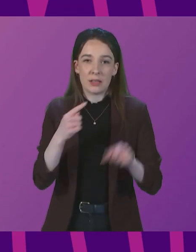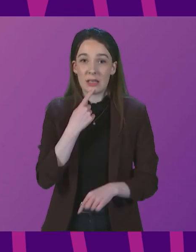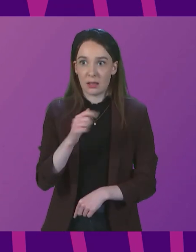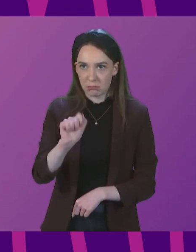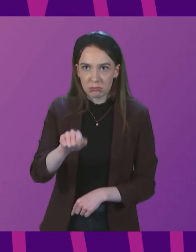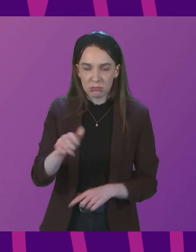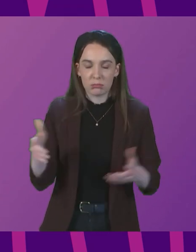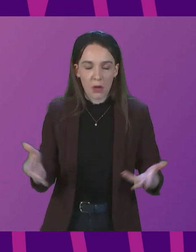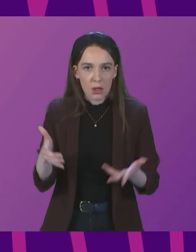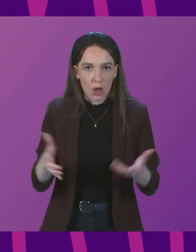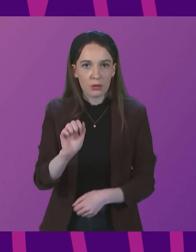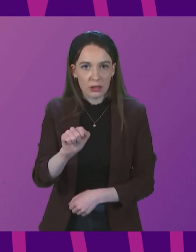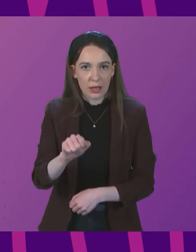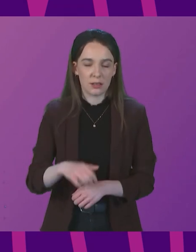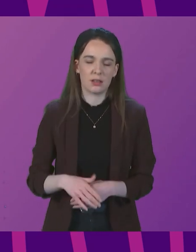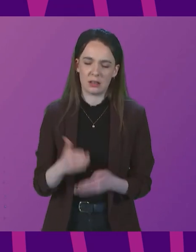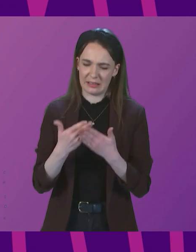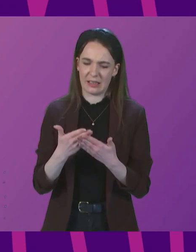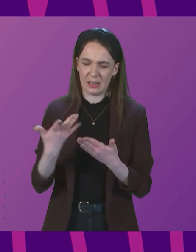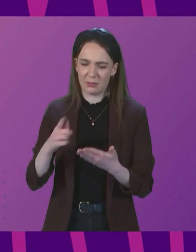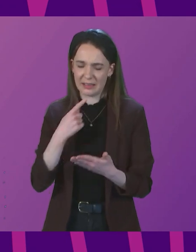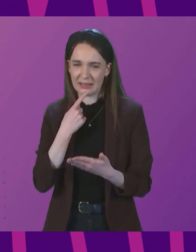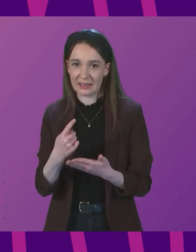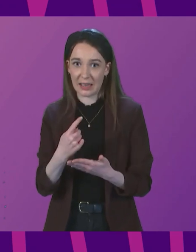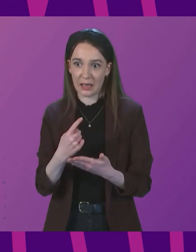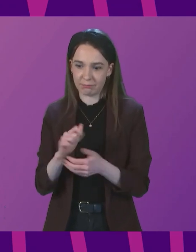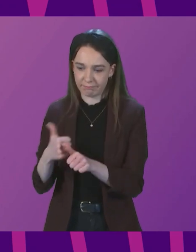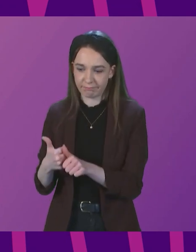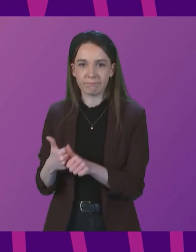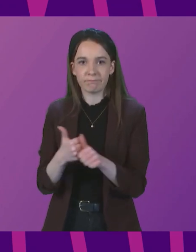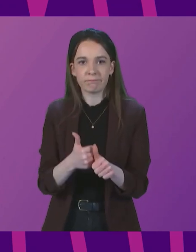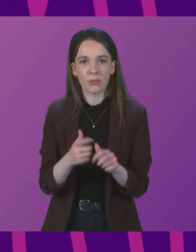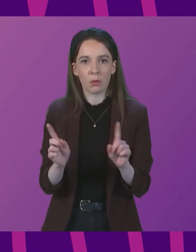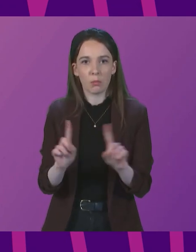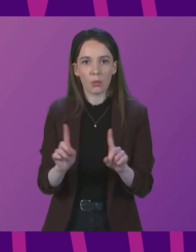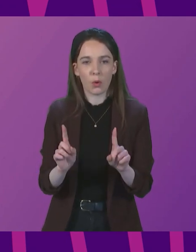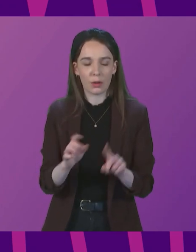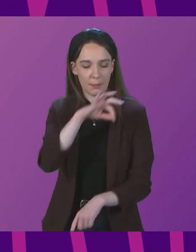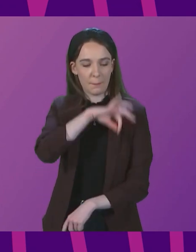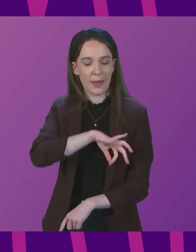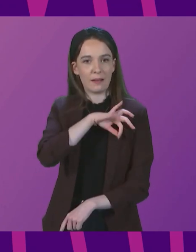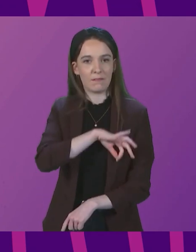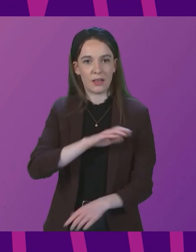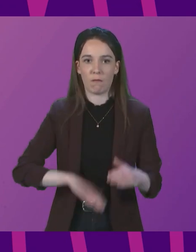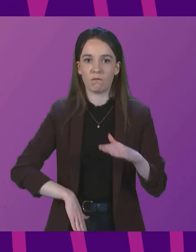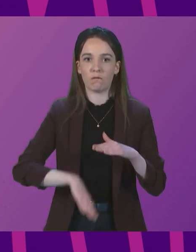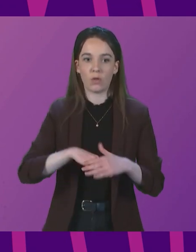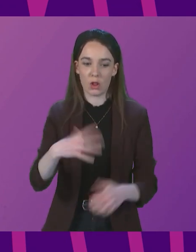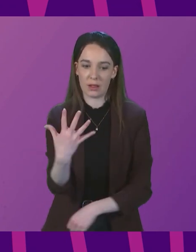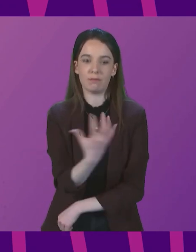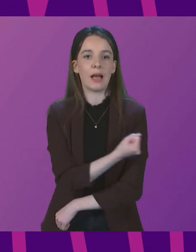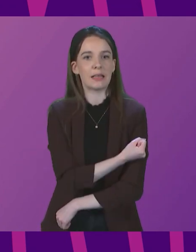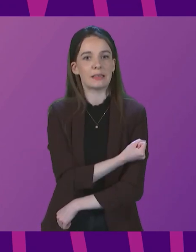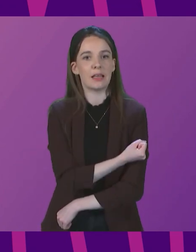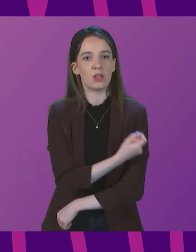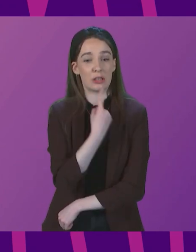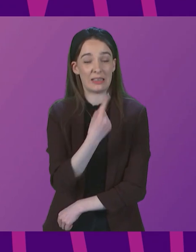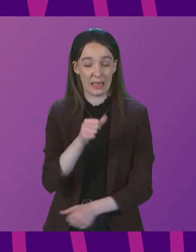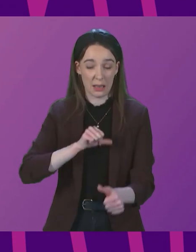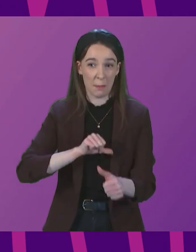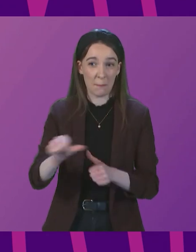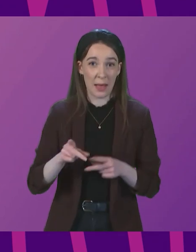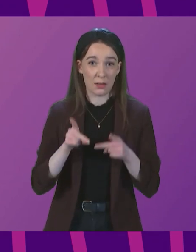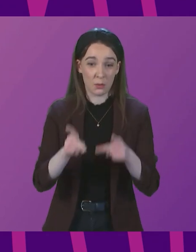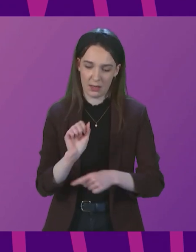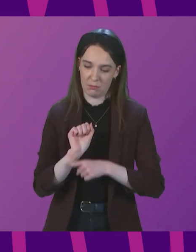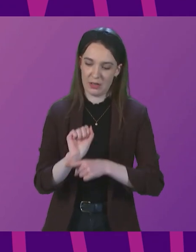The study referred to underlines the benefits of receiving a full course of COVID vaccination. It is the best way of protecting ourselves